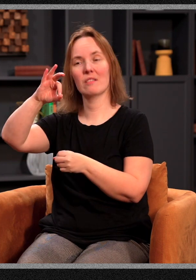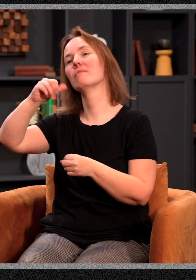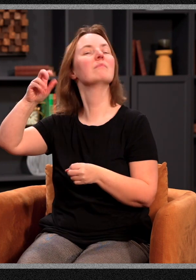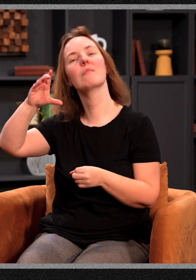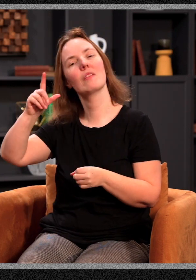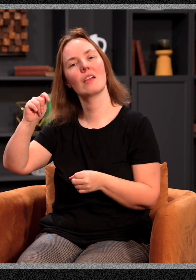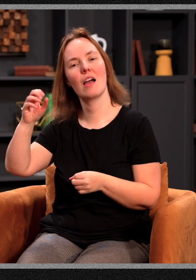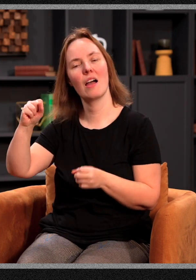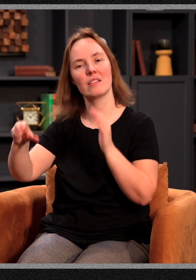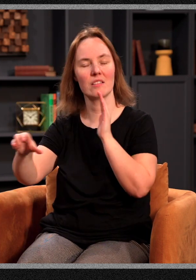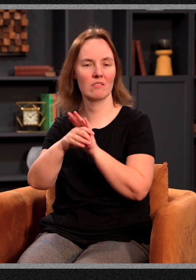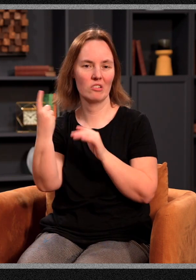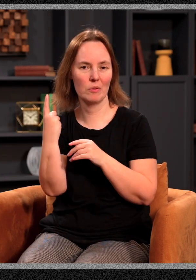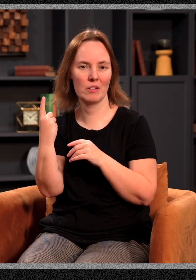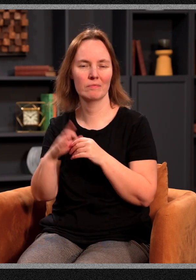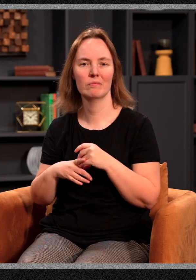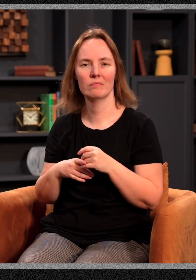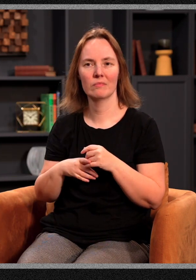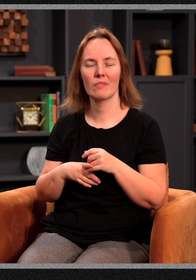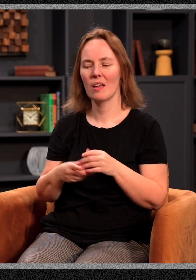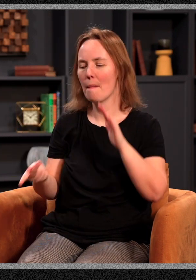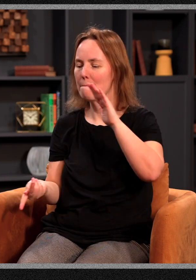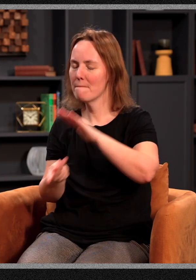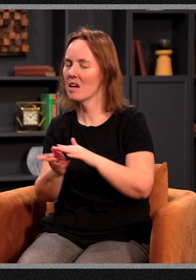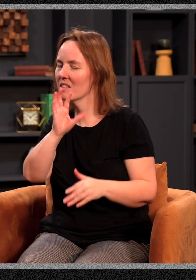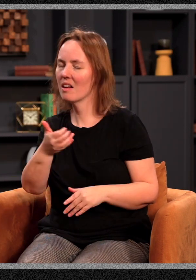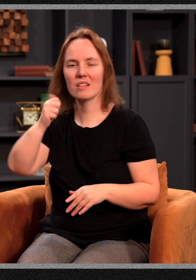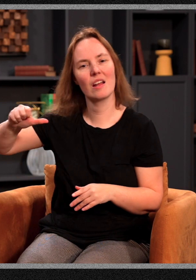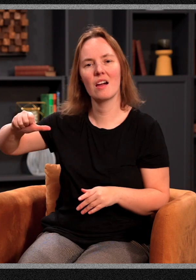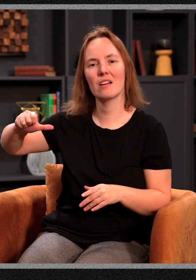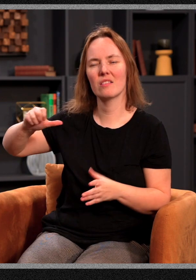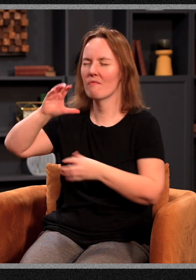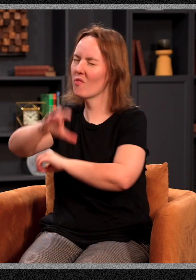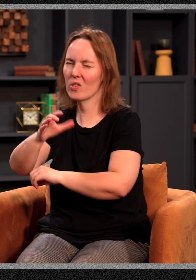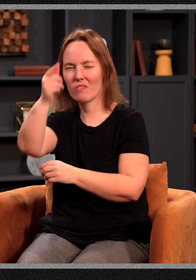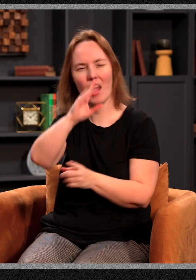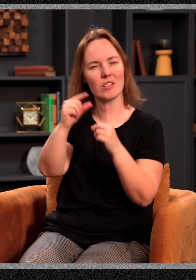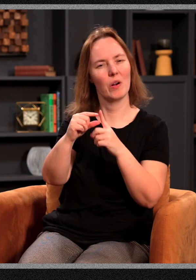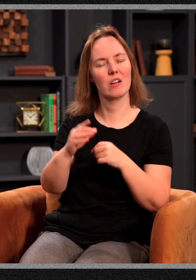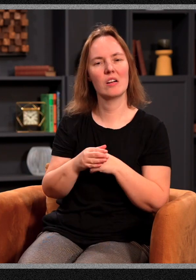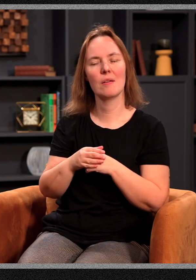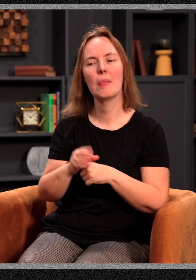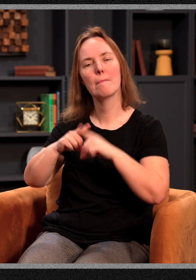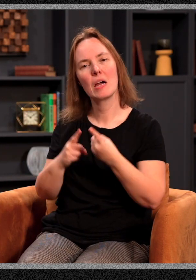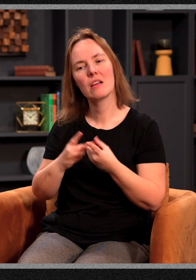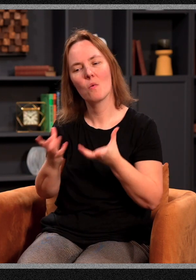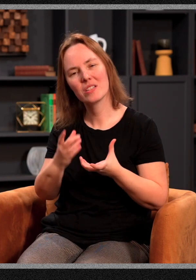Acts 1 and 8, the promise that he made. Now, Paul is not denying the sheer force of God's word, but he wants us to understand